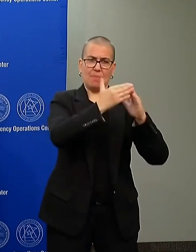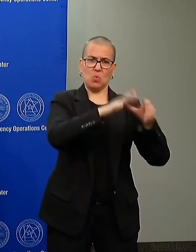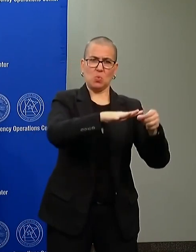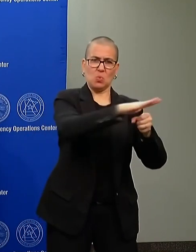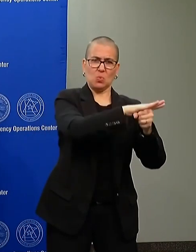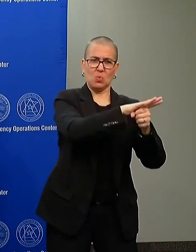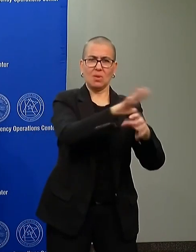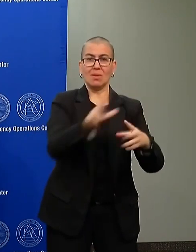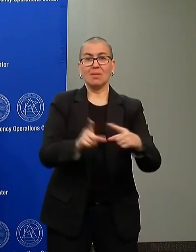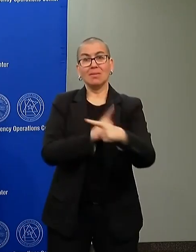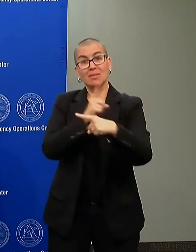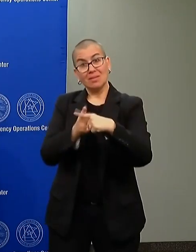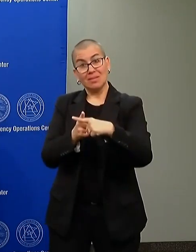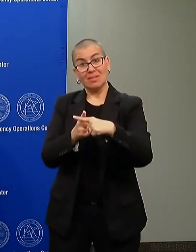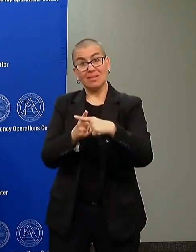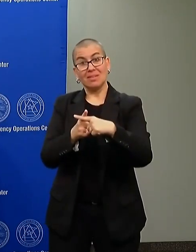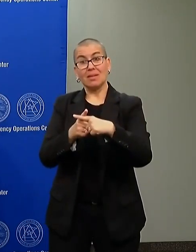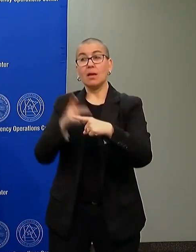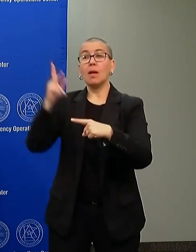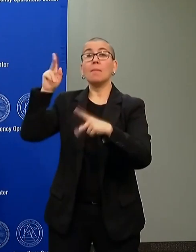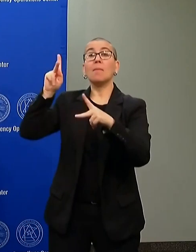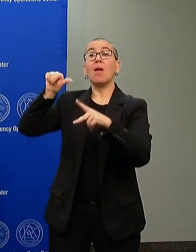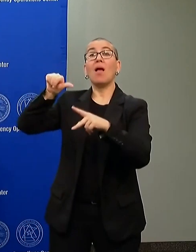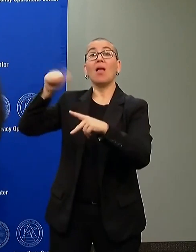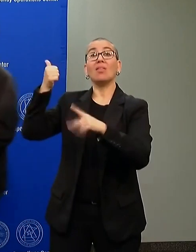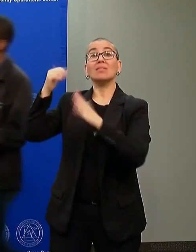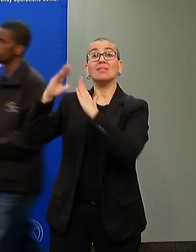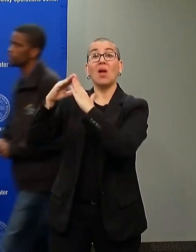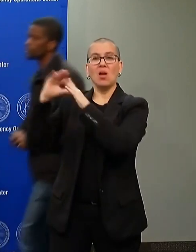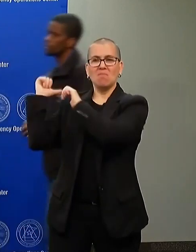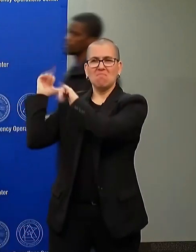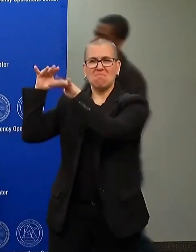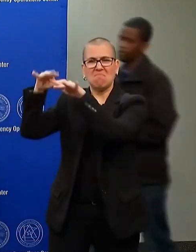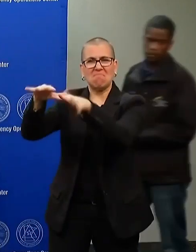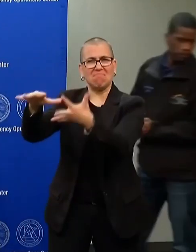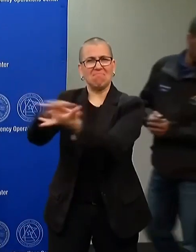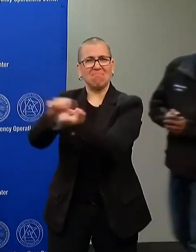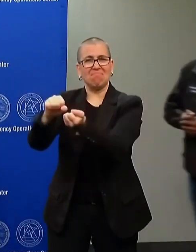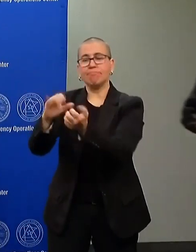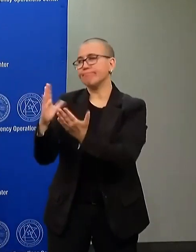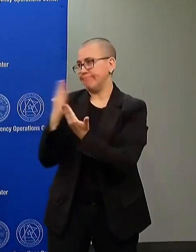they're one in the same. Thank you very much. Thank you, Mayor Carter. Commissioner Harrington.